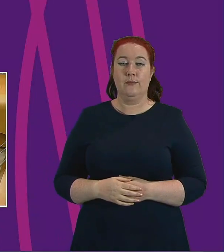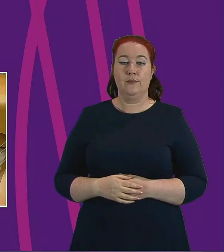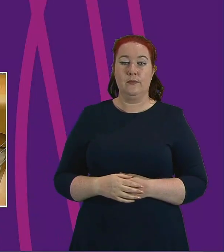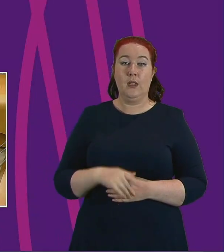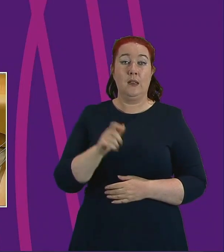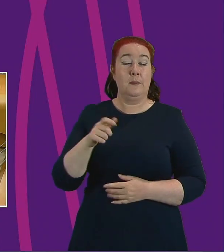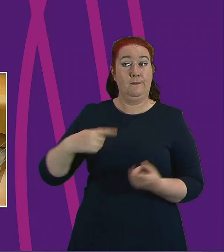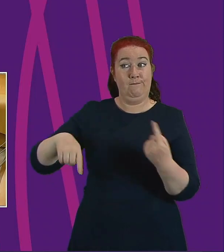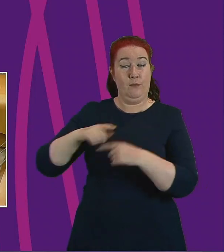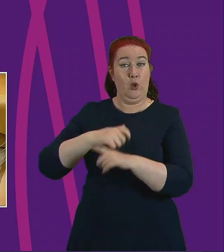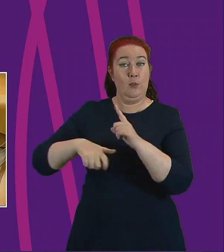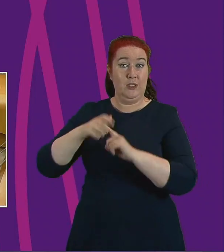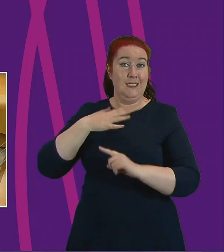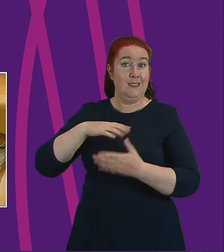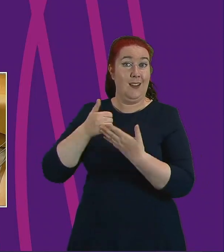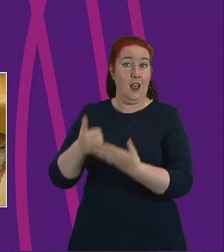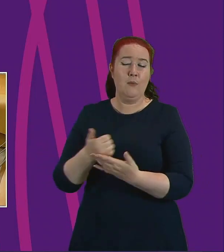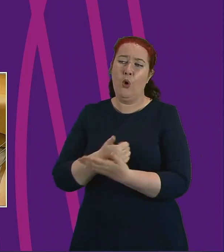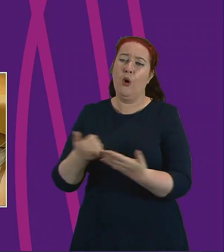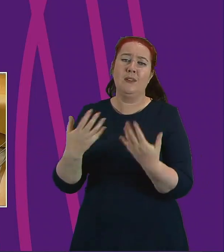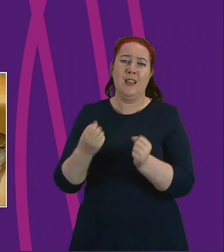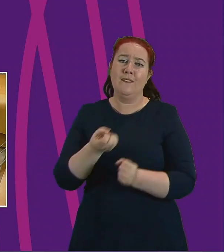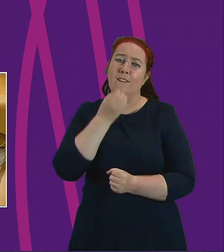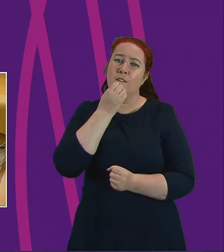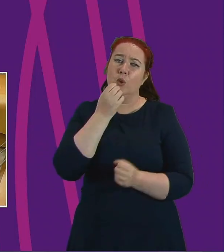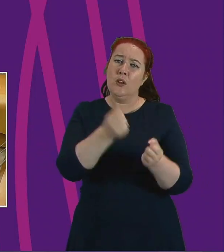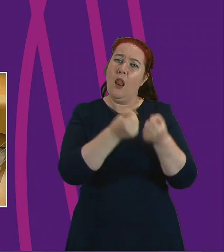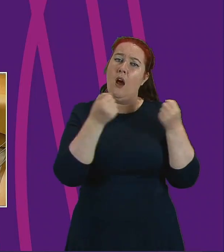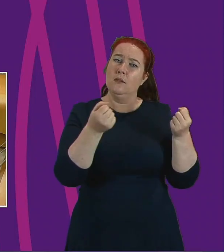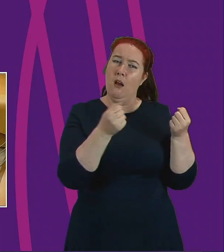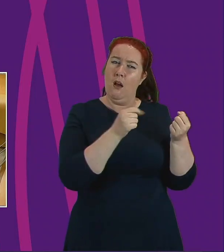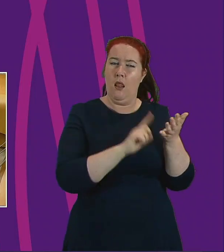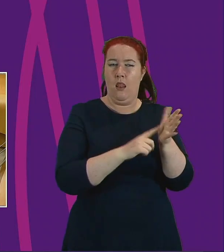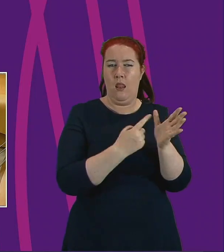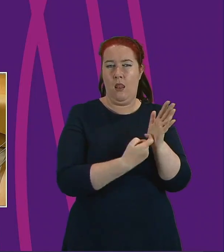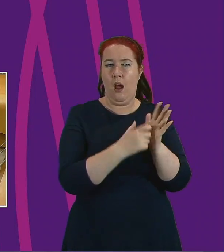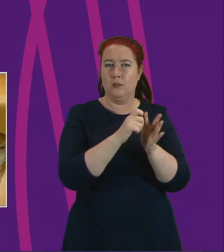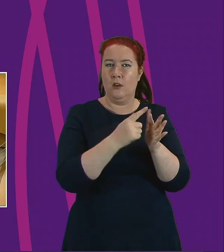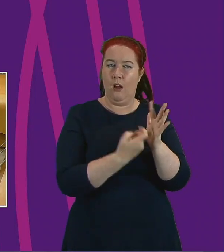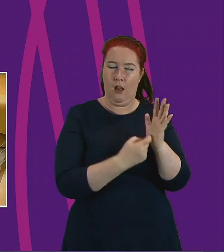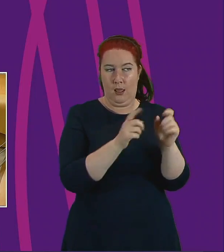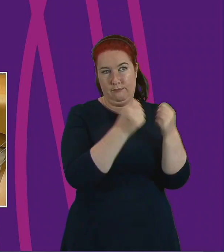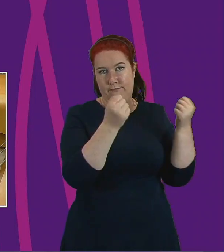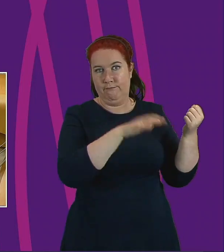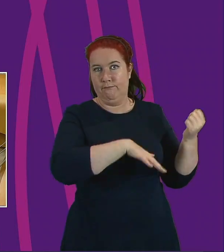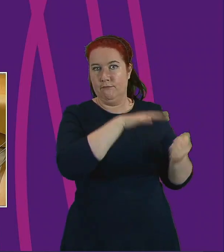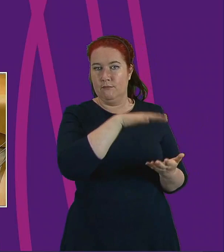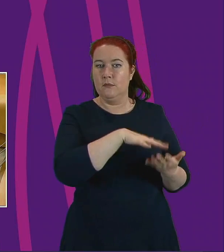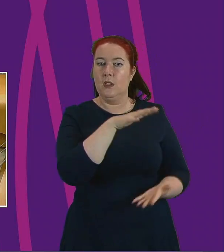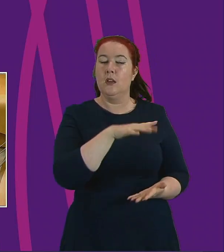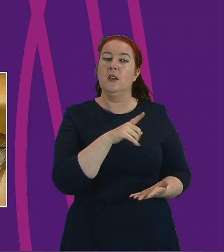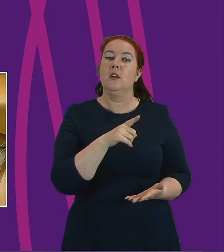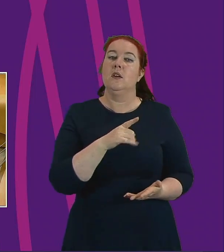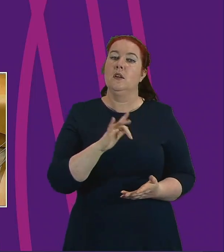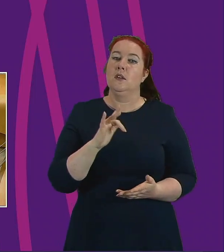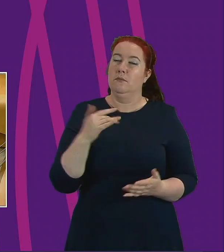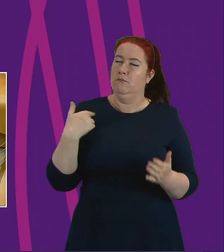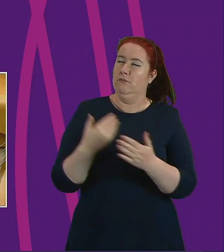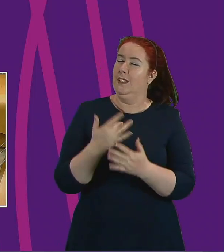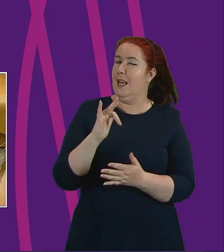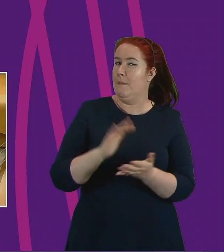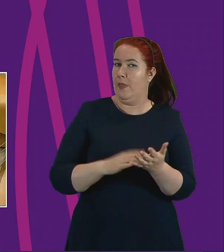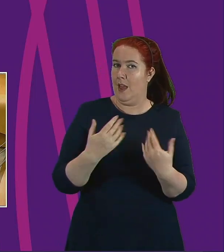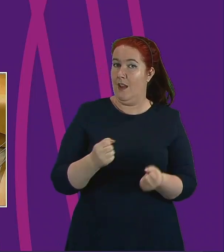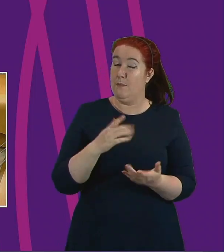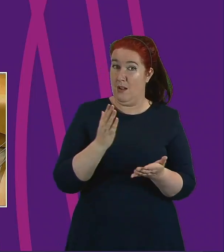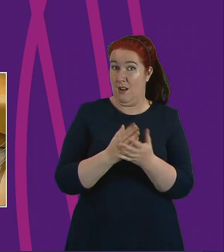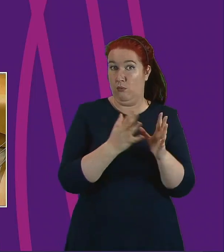the community, there's always been a food larder at the centre – well, for sort of 10 months or so. At the moment that's scaled up hugely and there are around